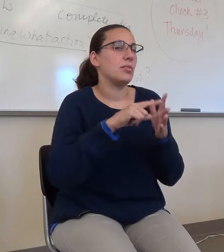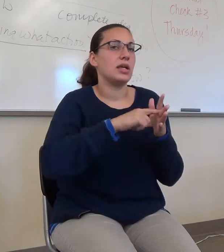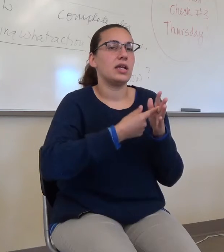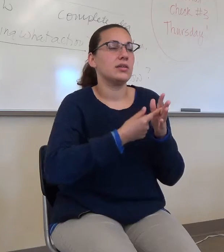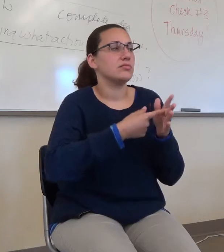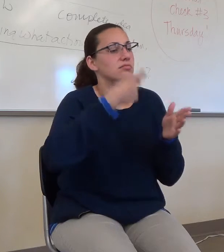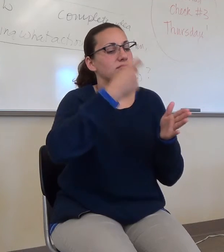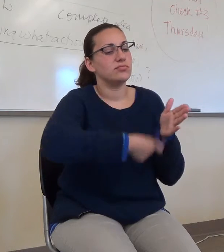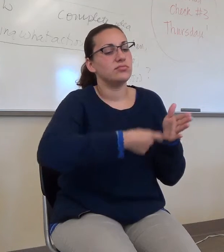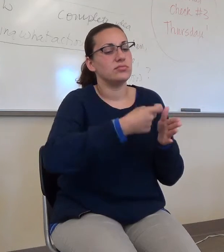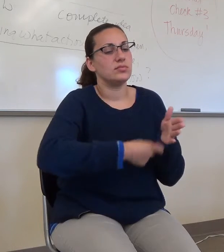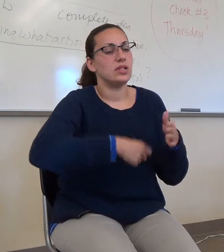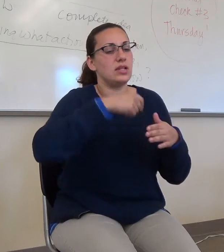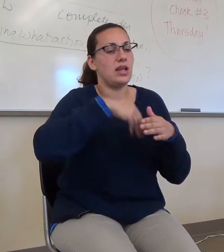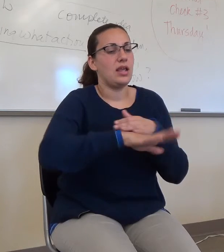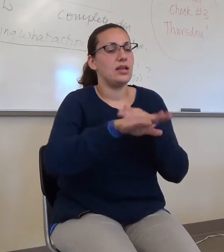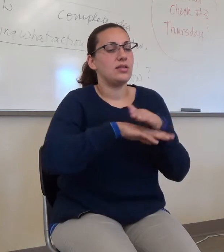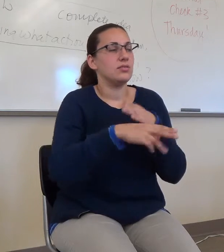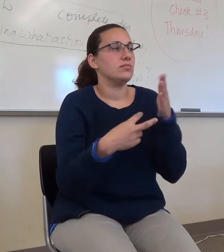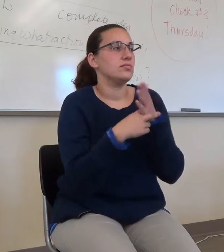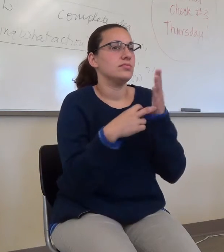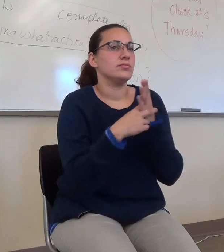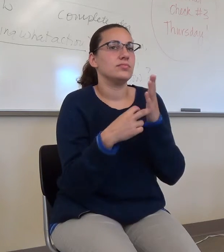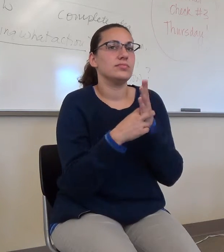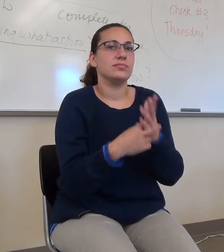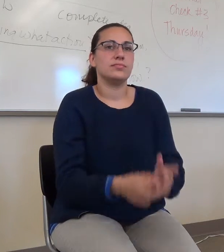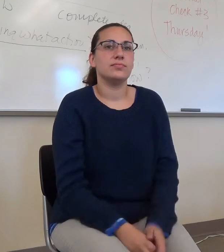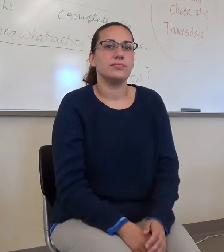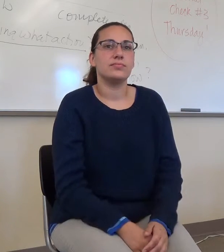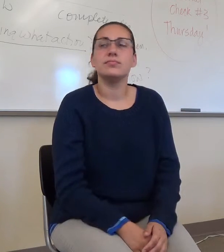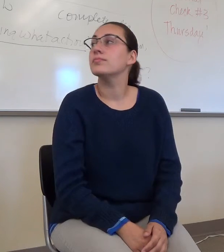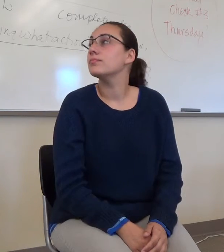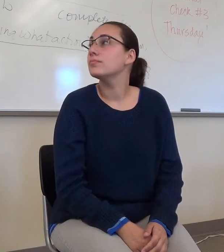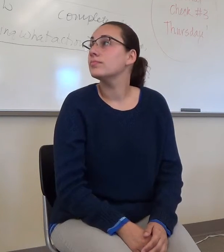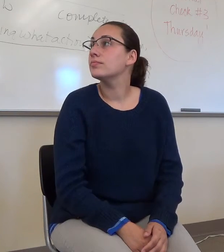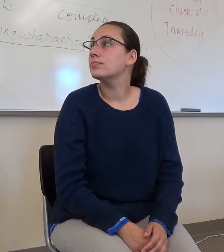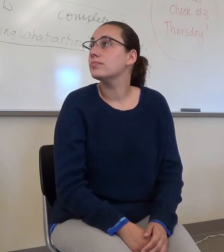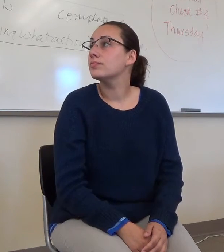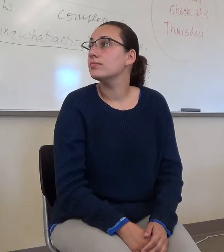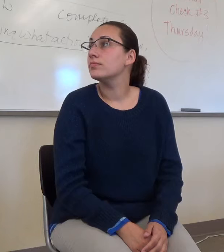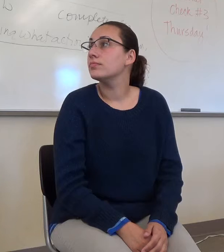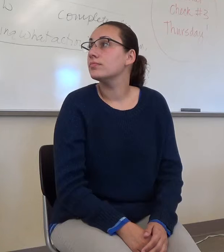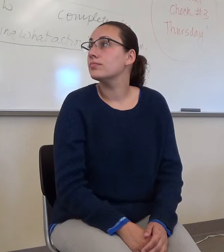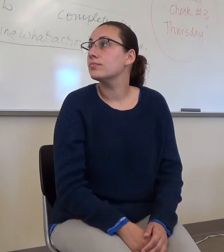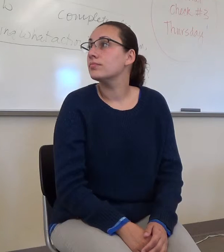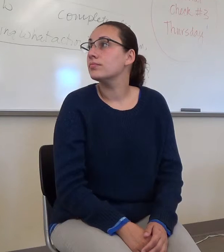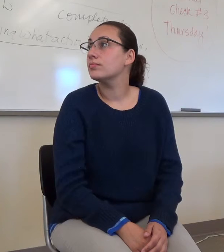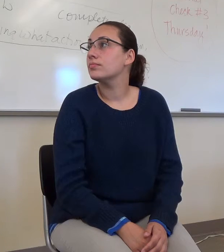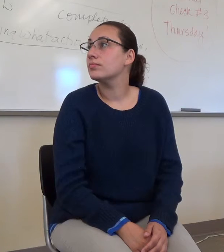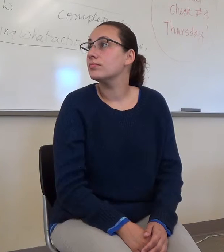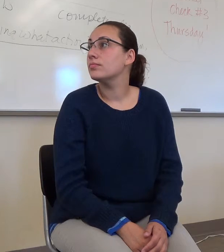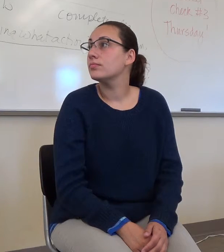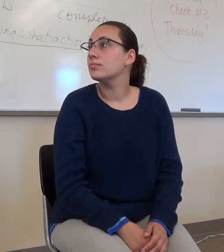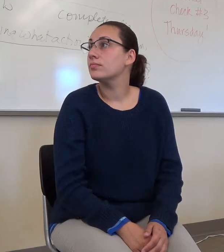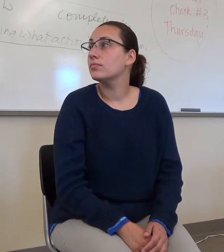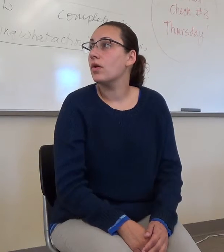these go out here and charge money.